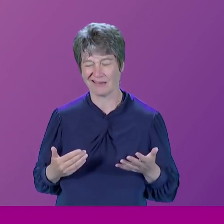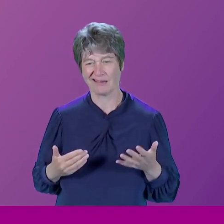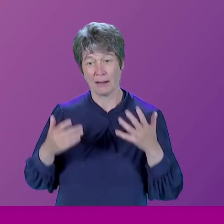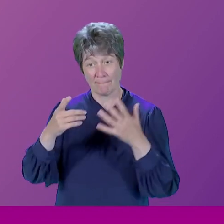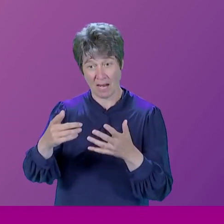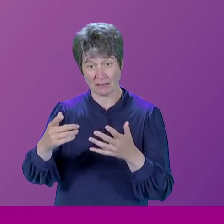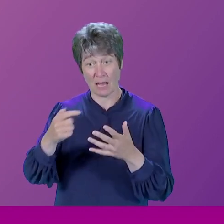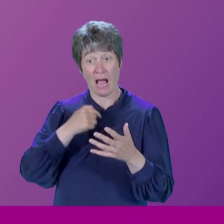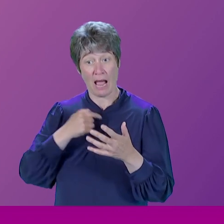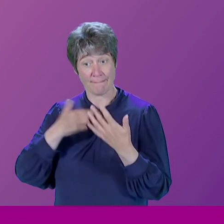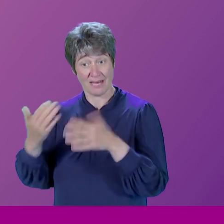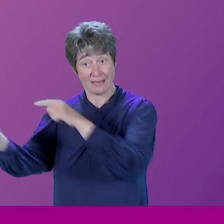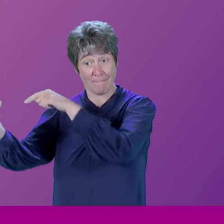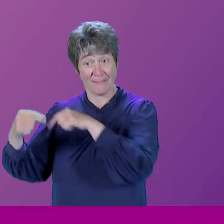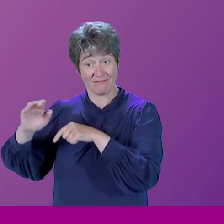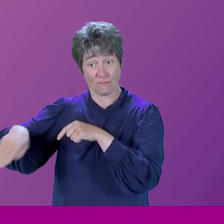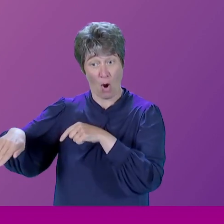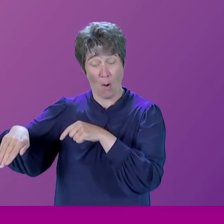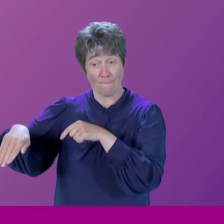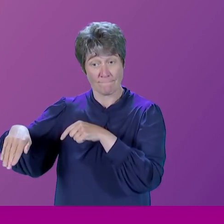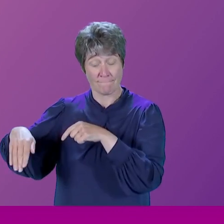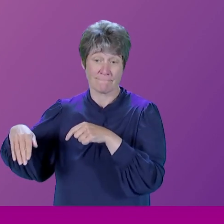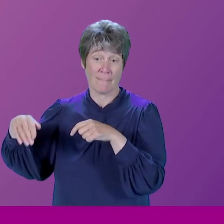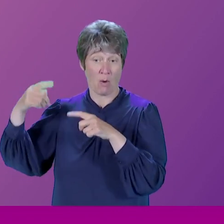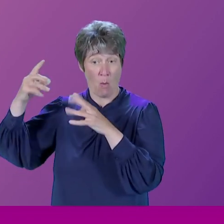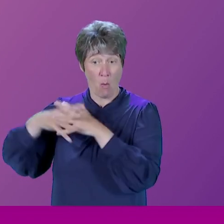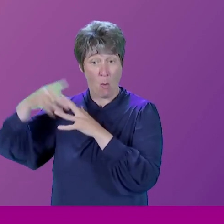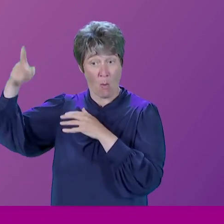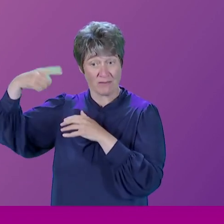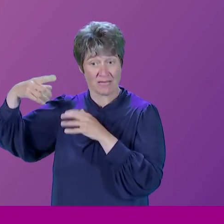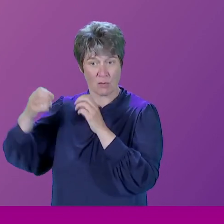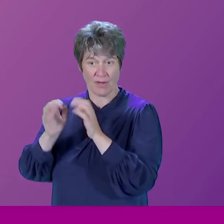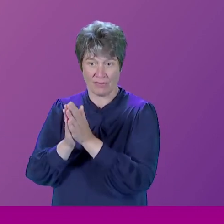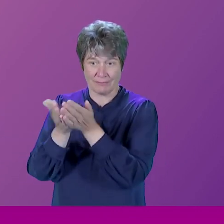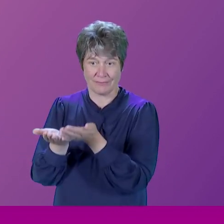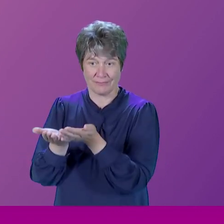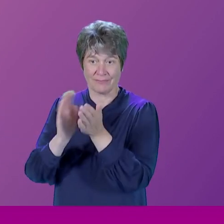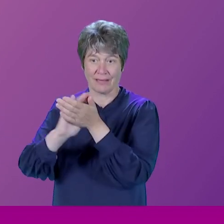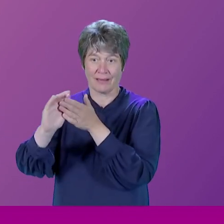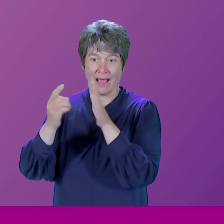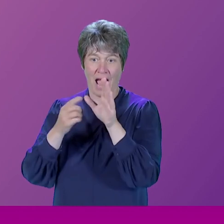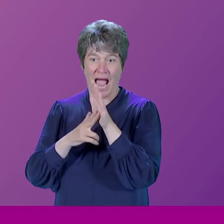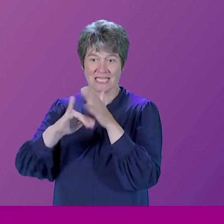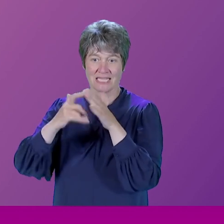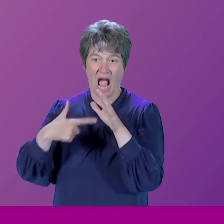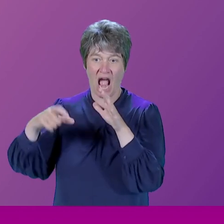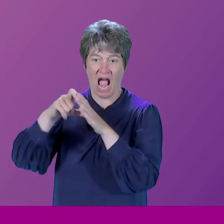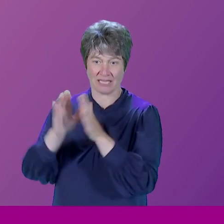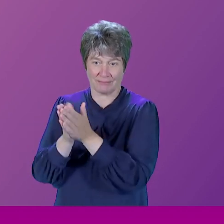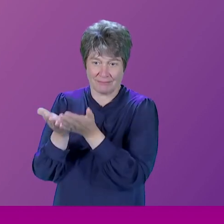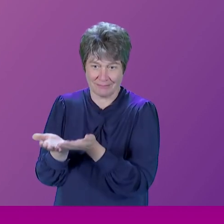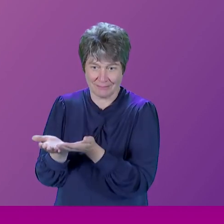Hansard. And I was in the, in the House in the very early days with Enoch Powell. And Enoch made